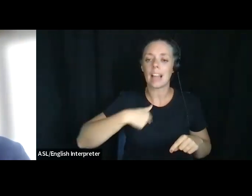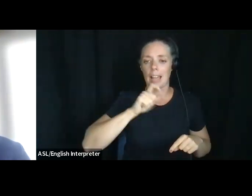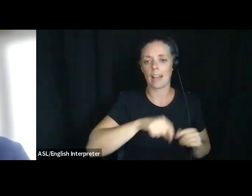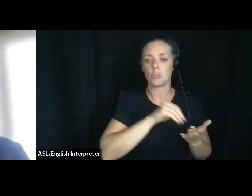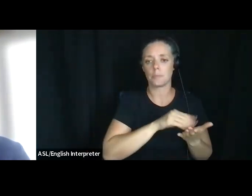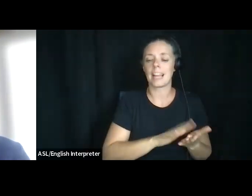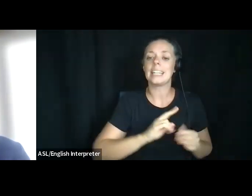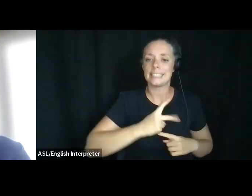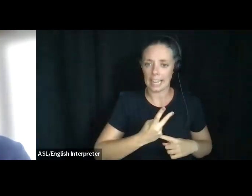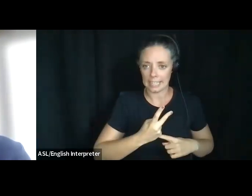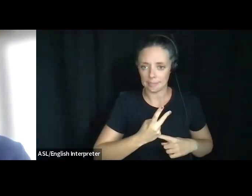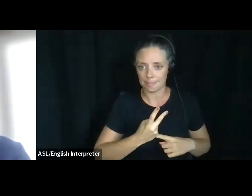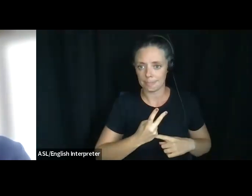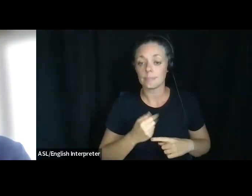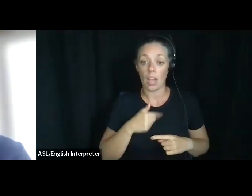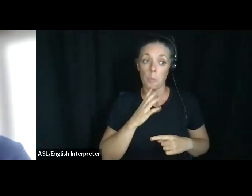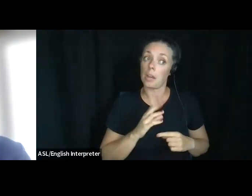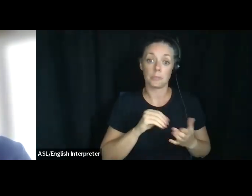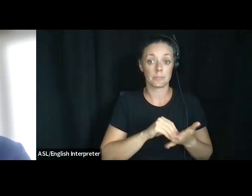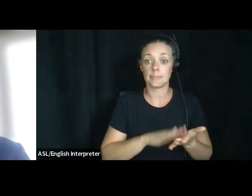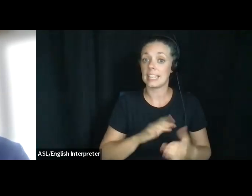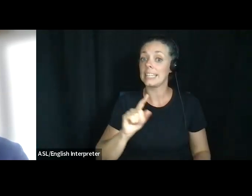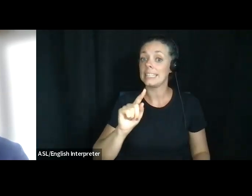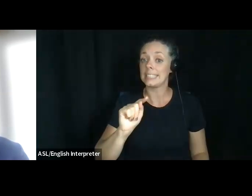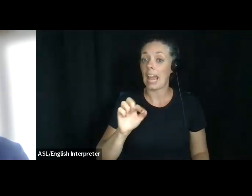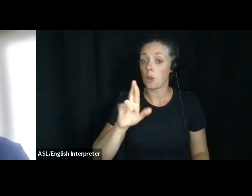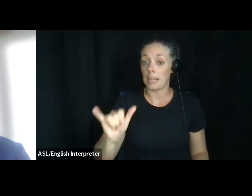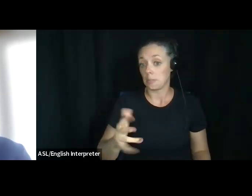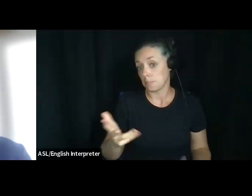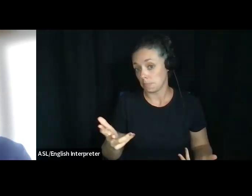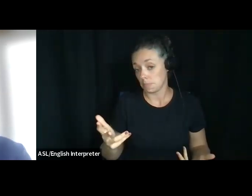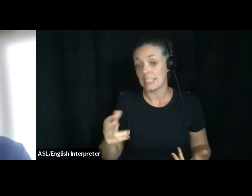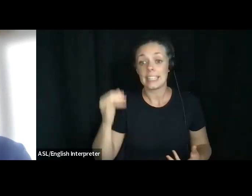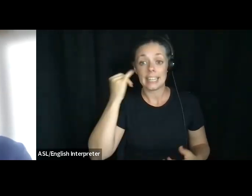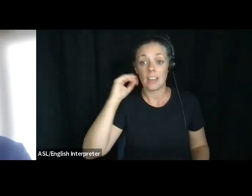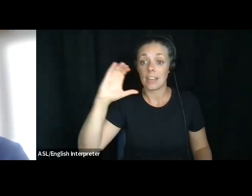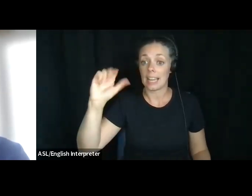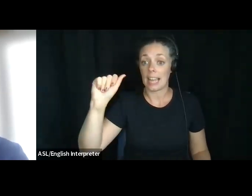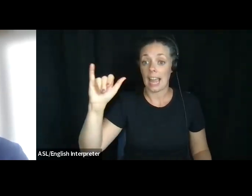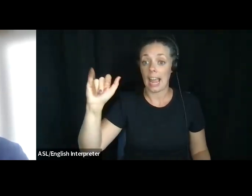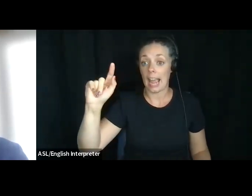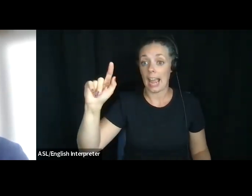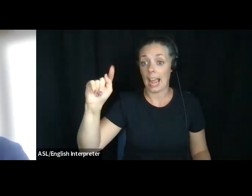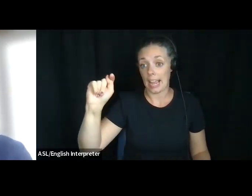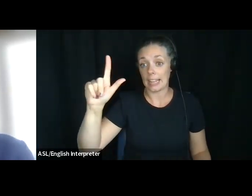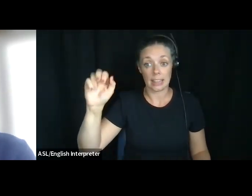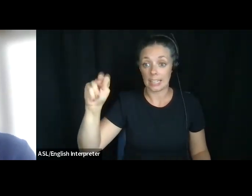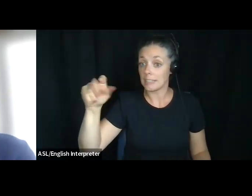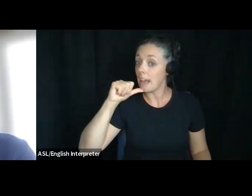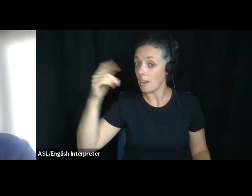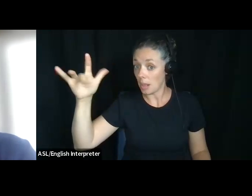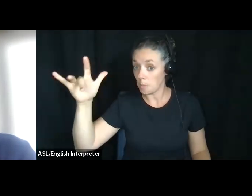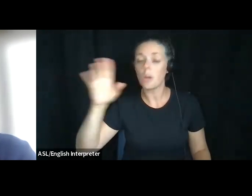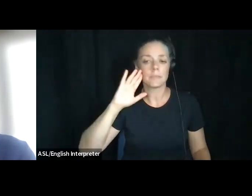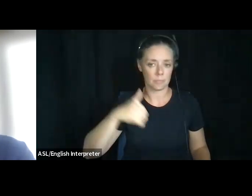going to name Terry. I'm going to, you know, if Caitlin's not available, um, then Terry, I want you to make decisions for me. And I can